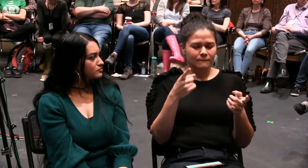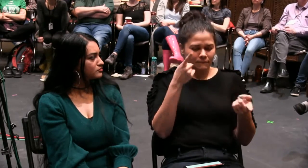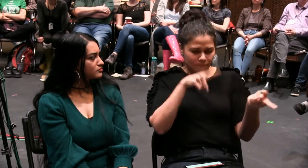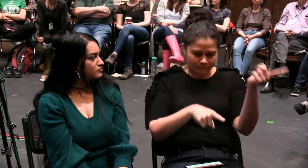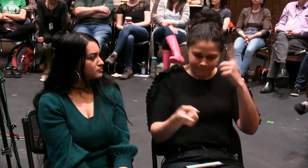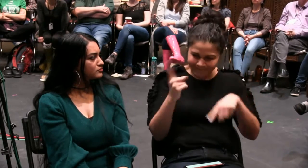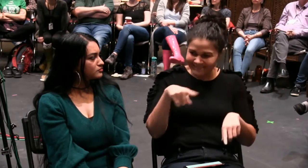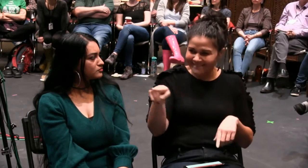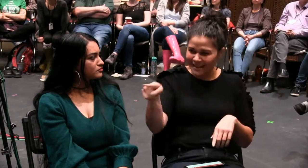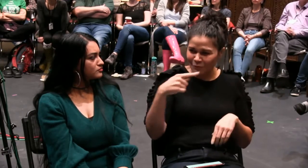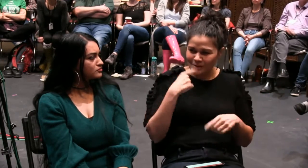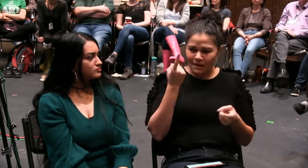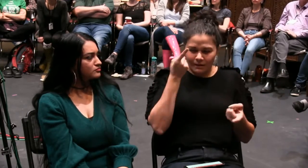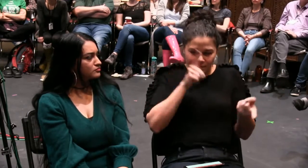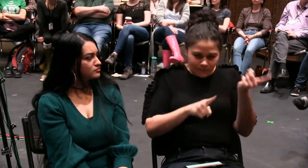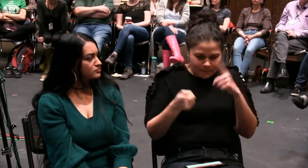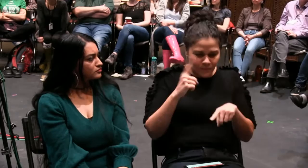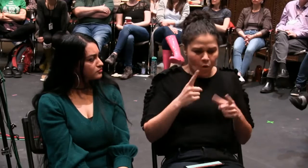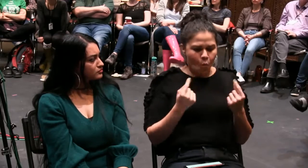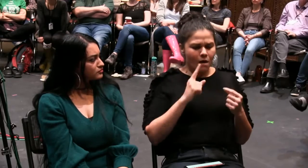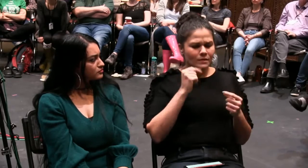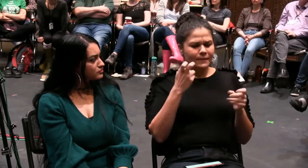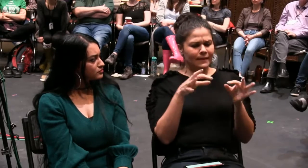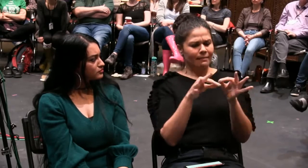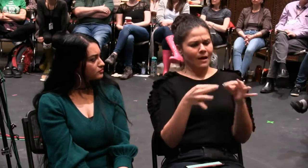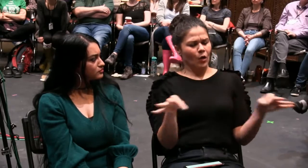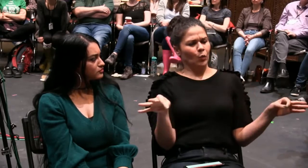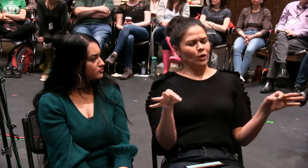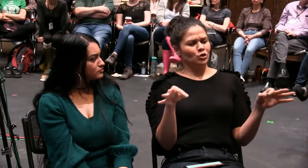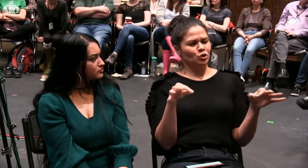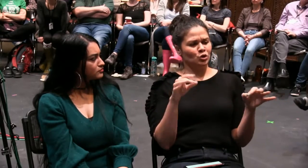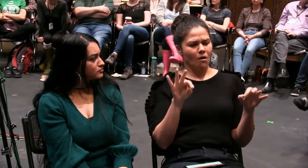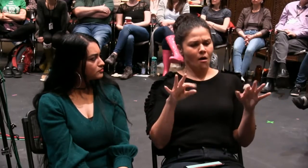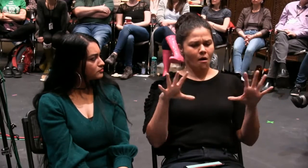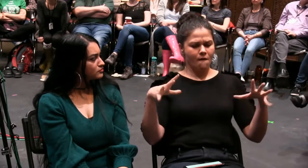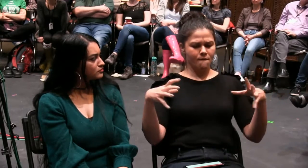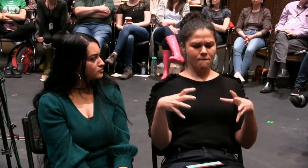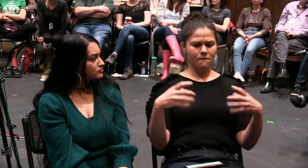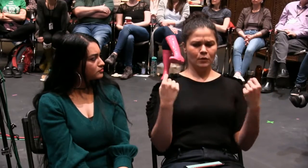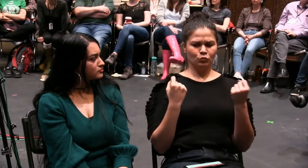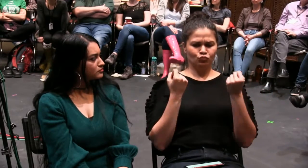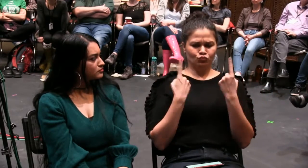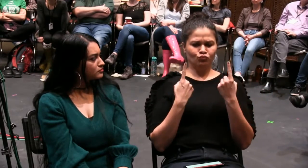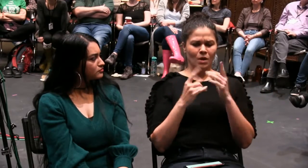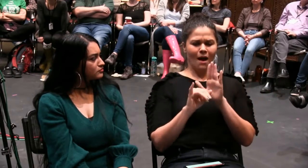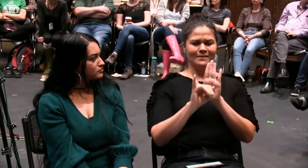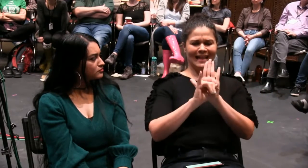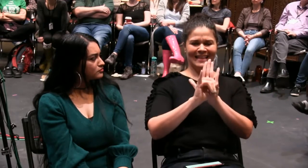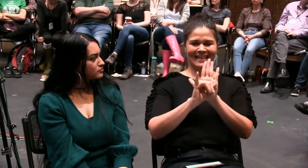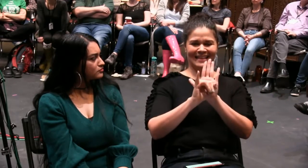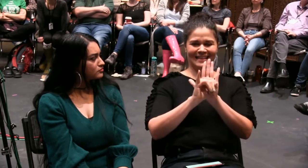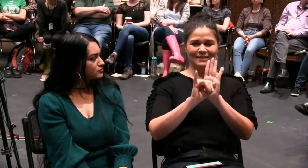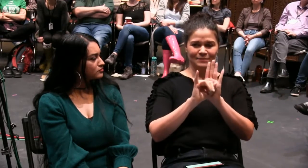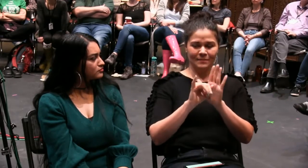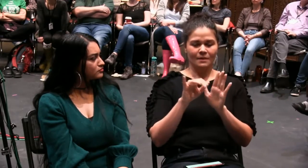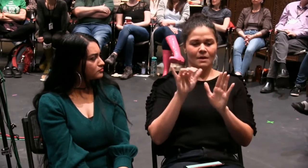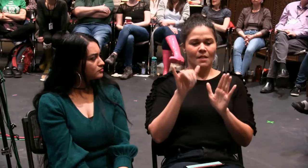this weekend? So collaboration, you know, how can we come to